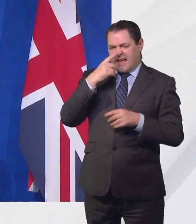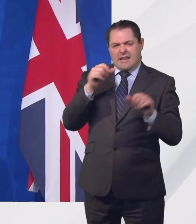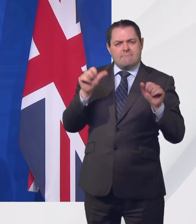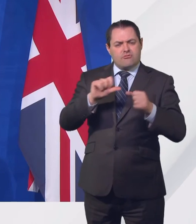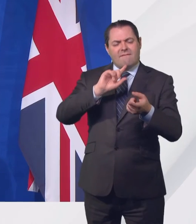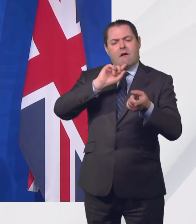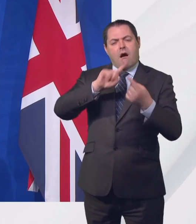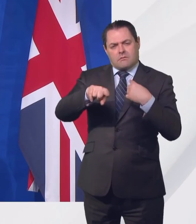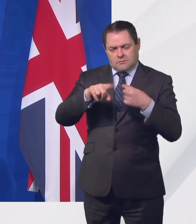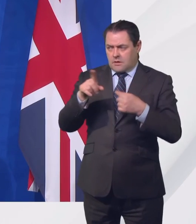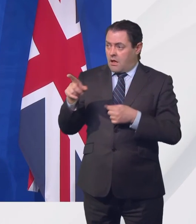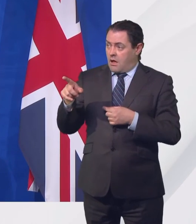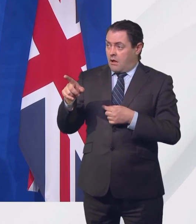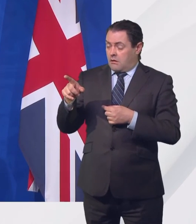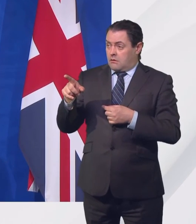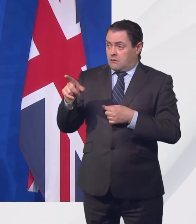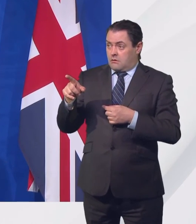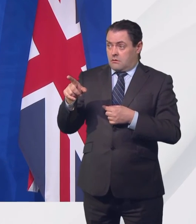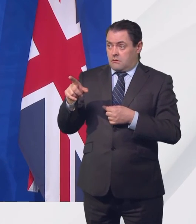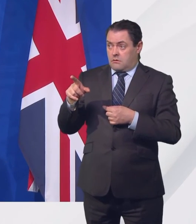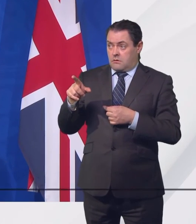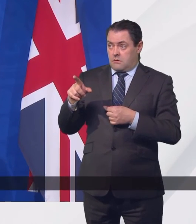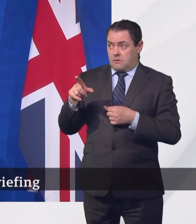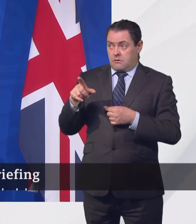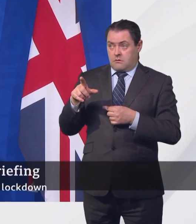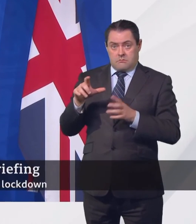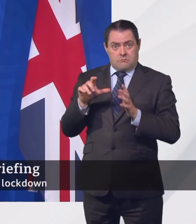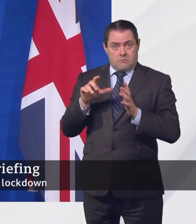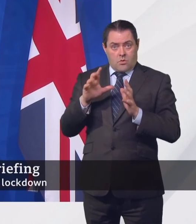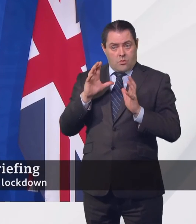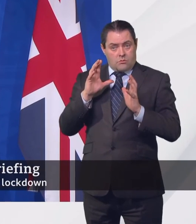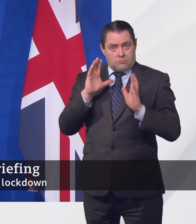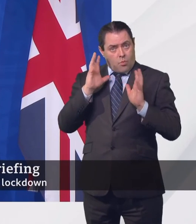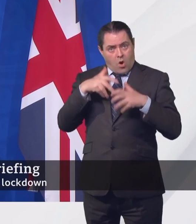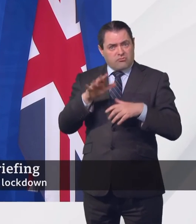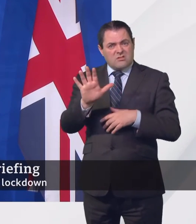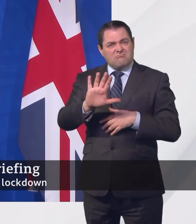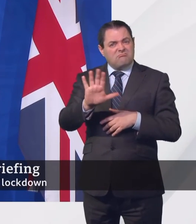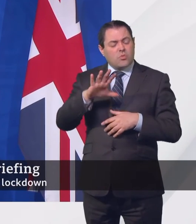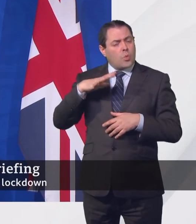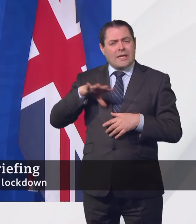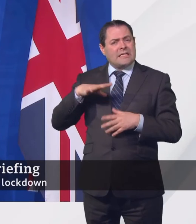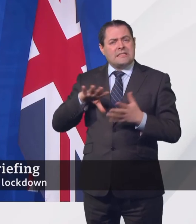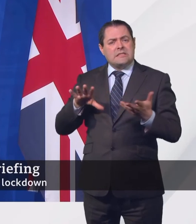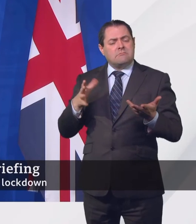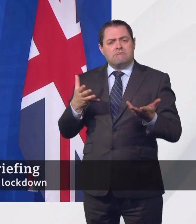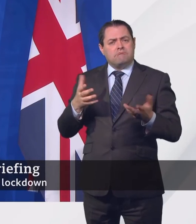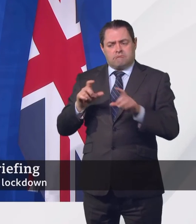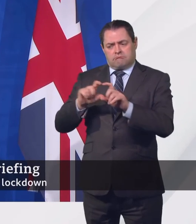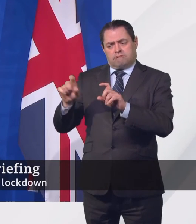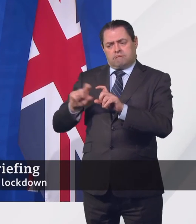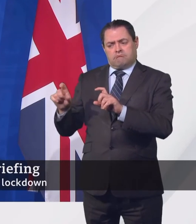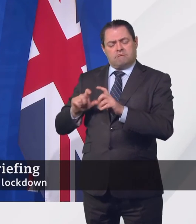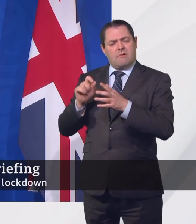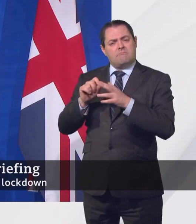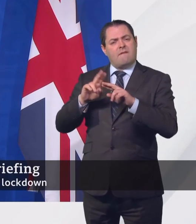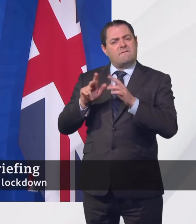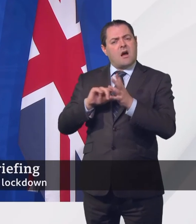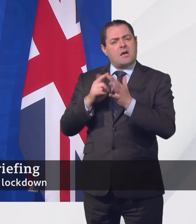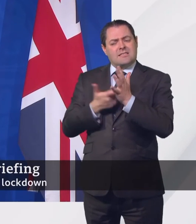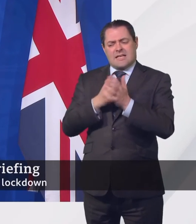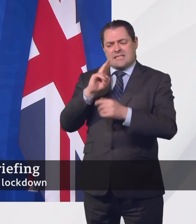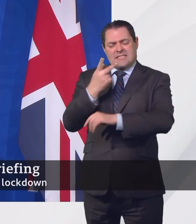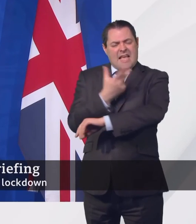succinctly by saying that there isn't any need to worry about a shortage of Pfizer for the second